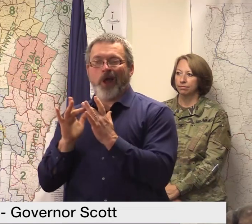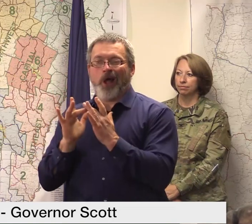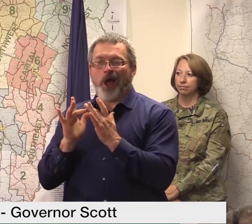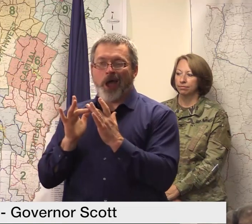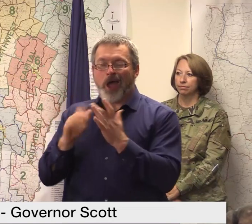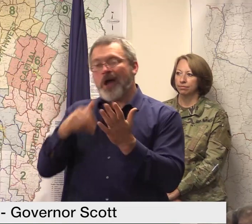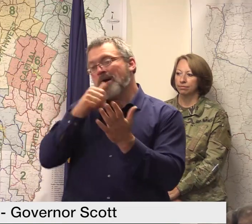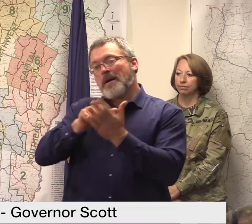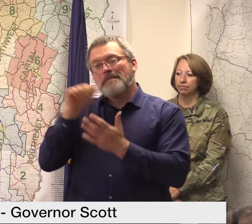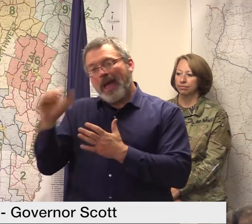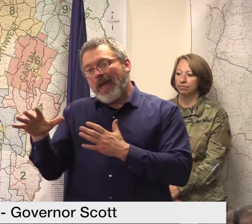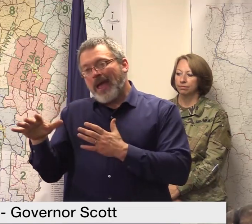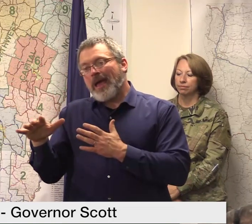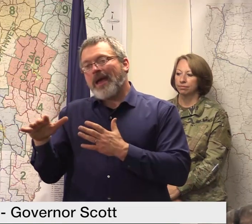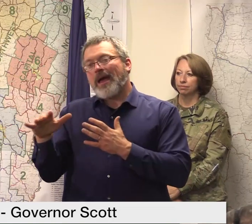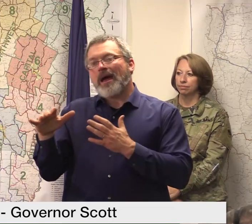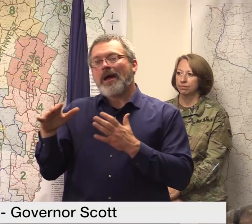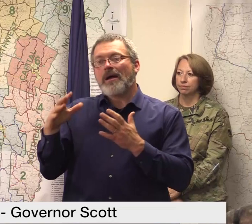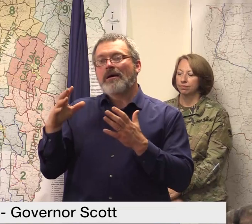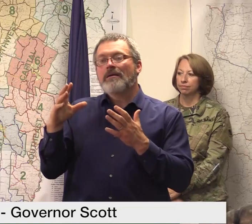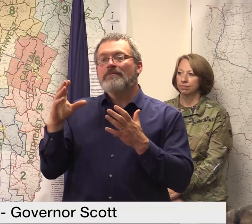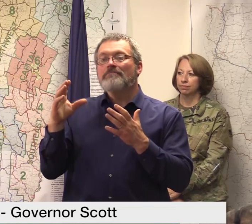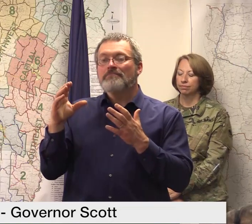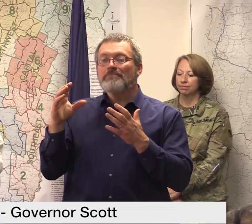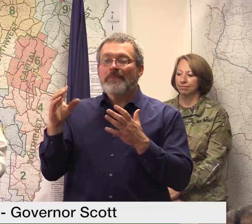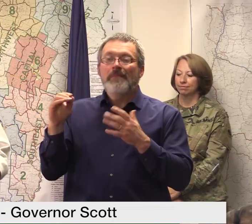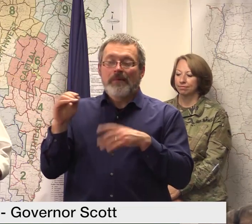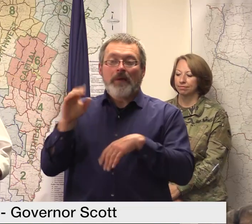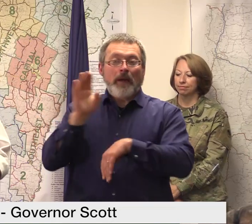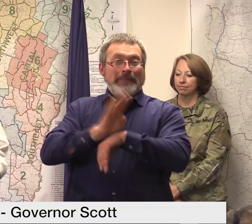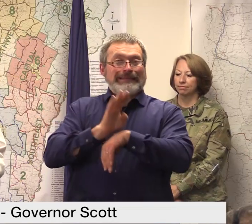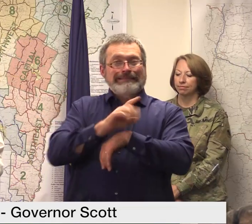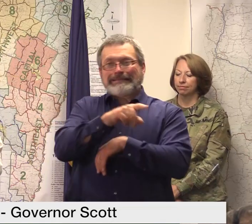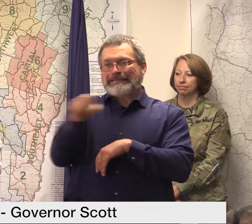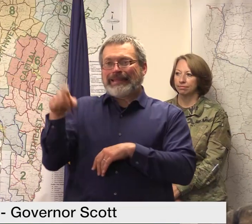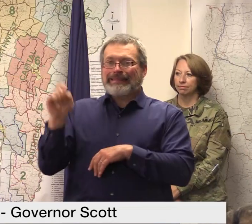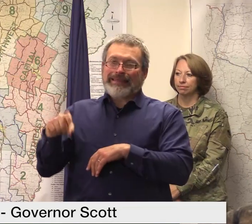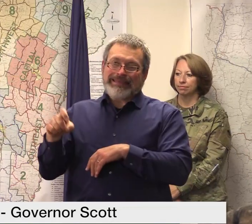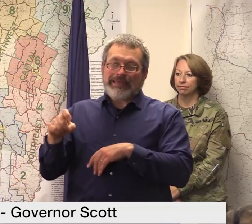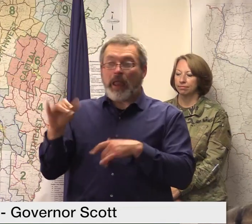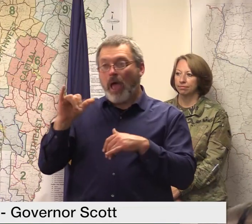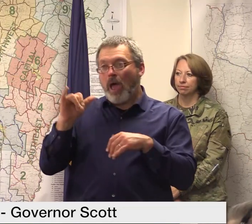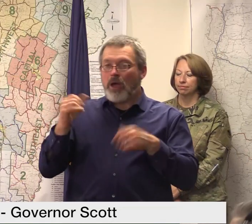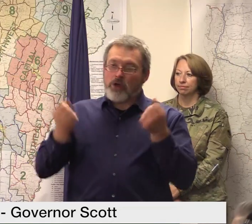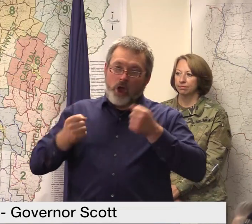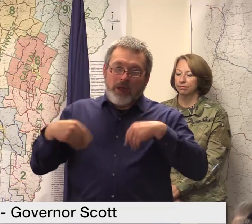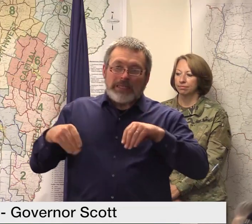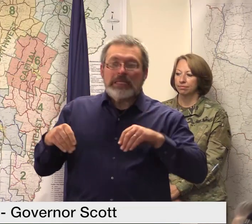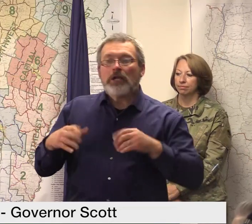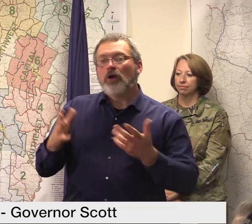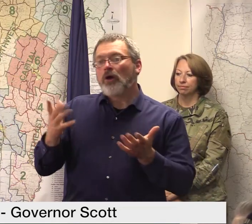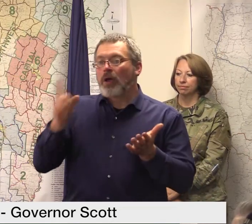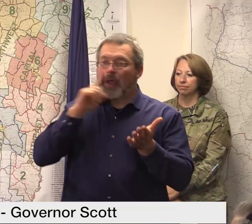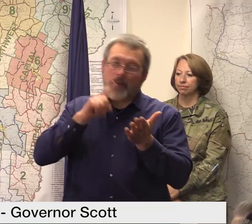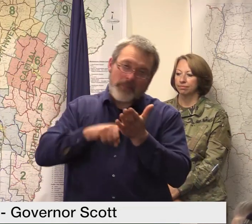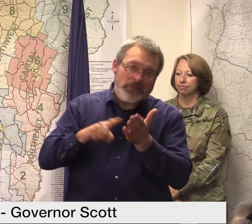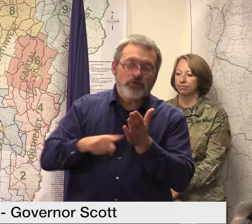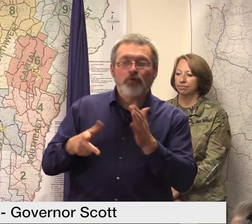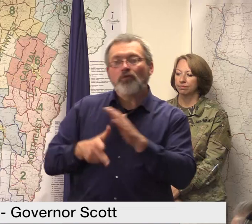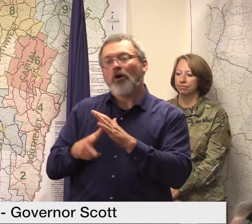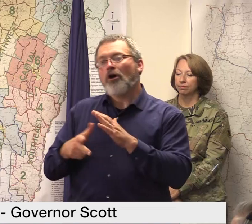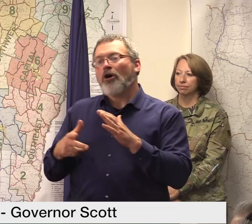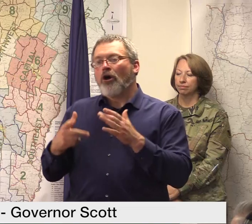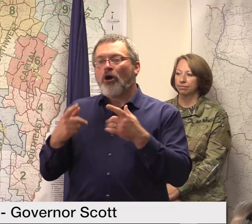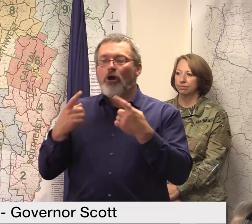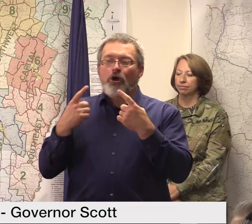for all of our business partners which include vermont dealerships vermont inspection stations agc